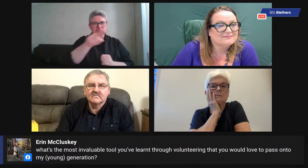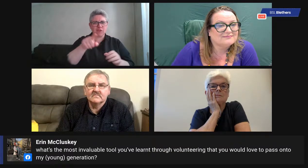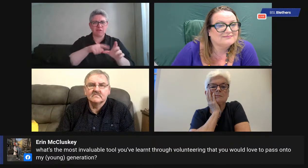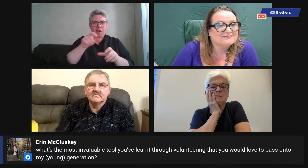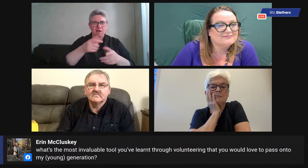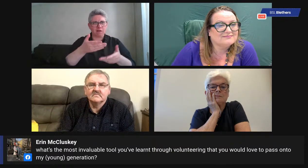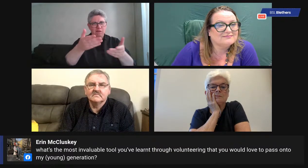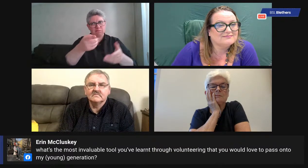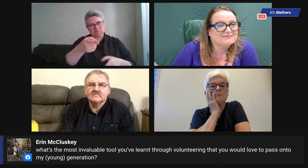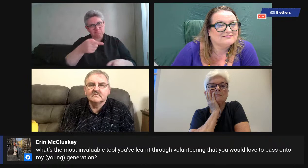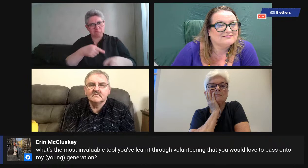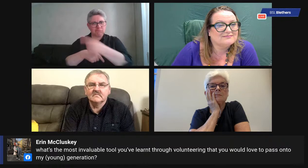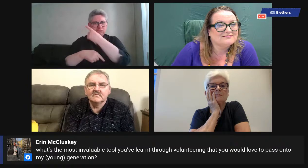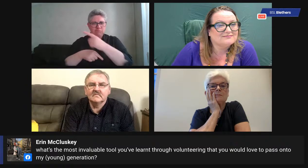my younger generation?